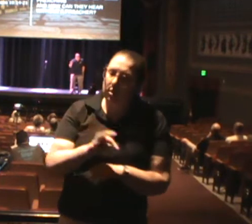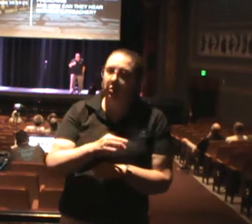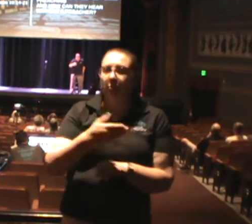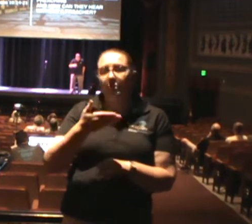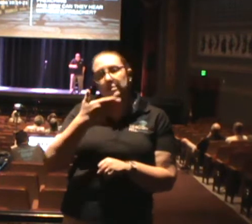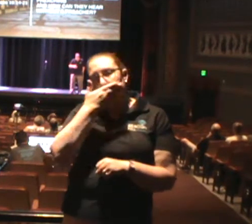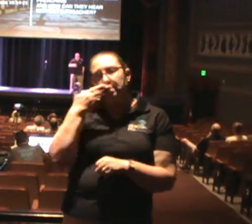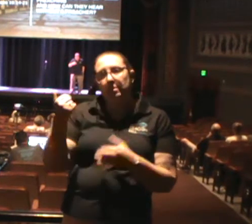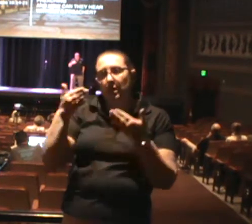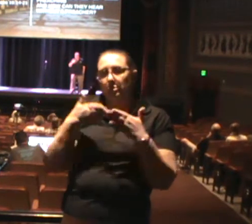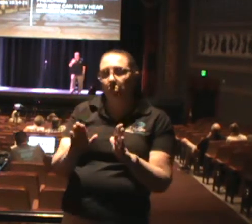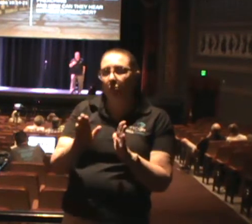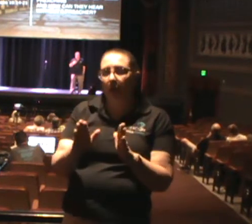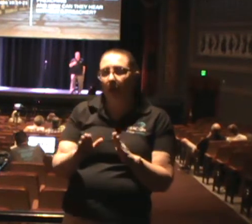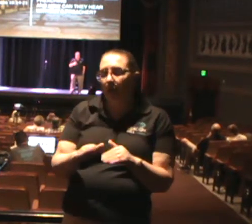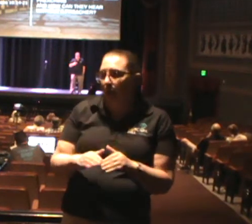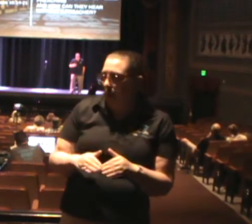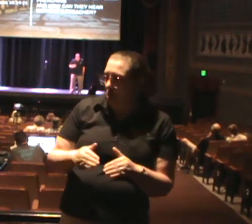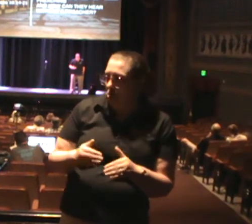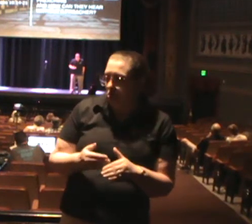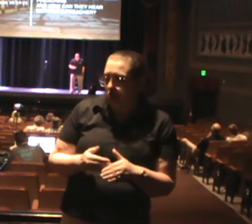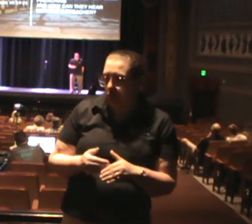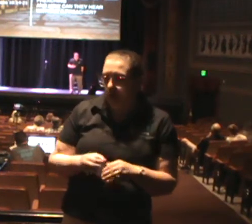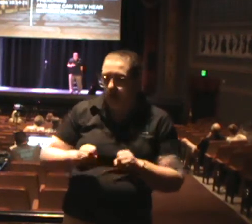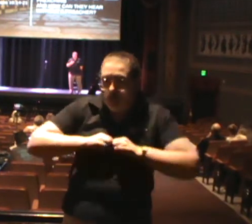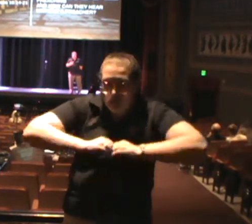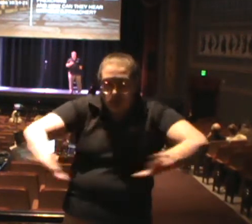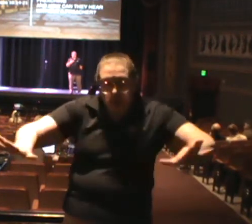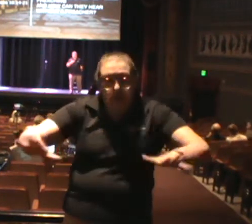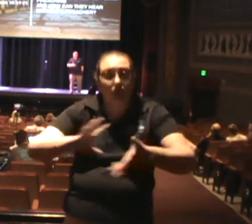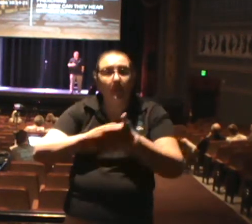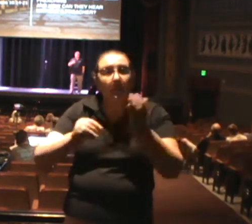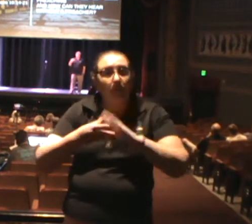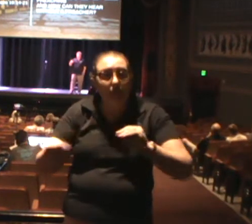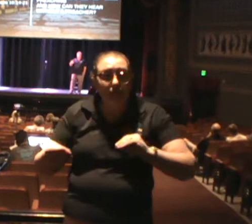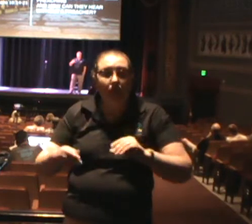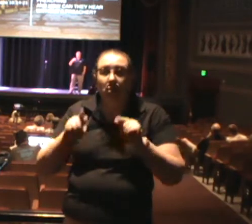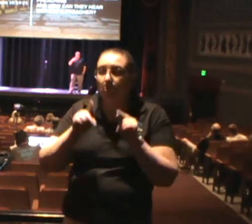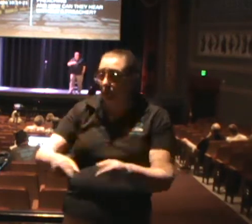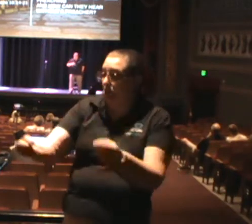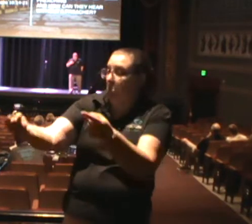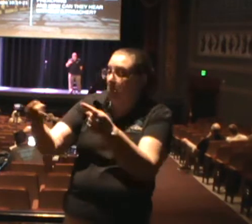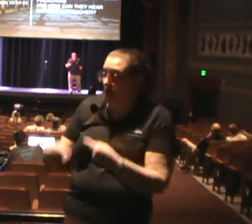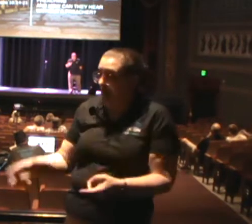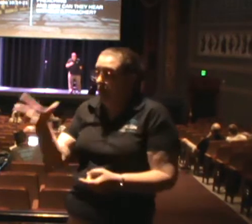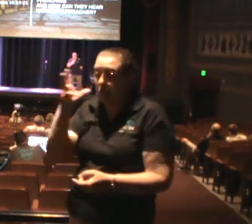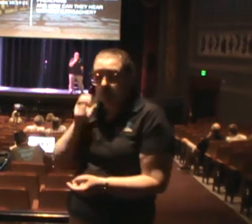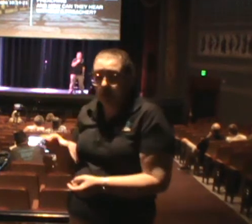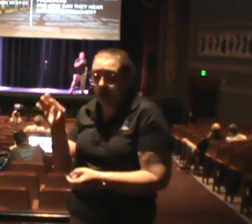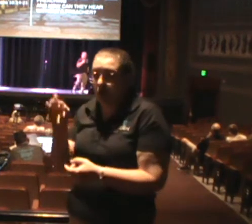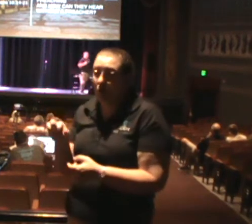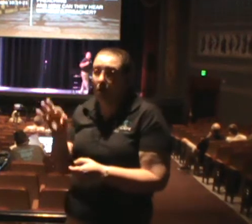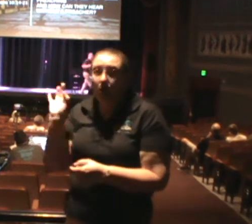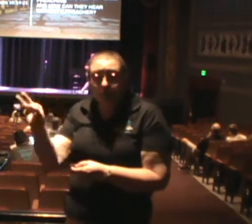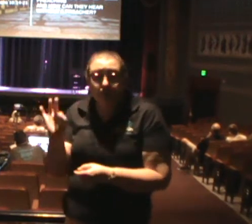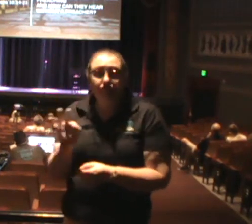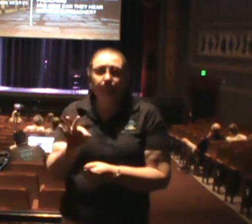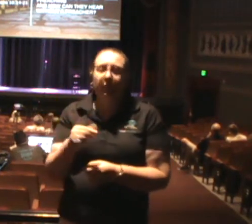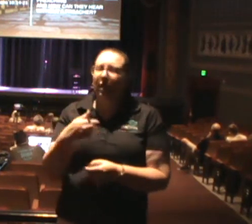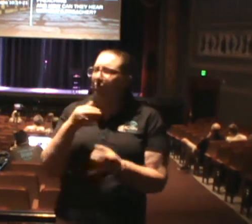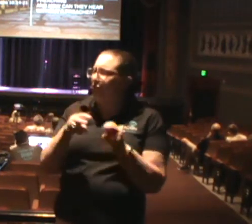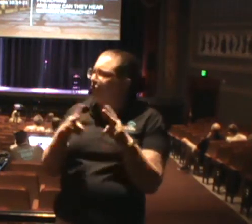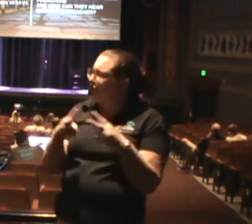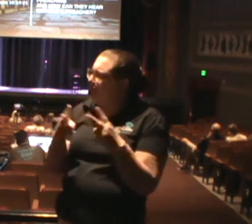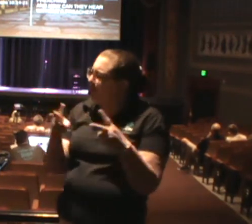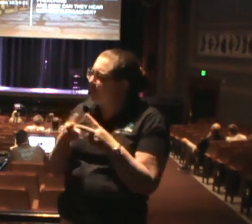benefit of social media or the other forms that we have today. People came to hear the word being preached. Why I'm very thankful.